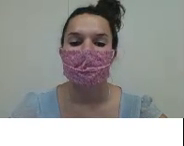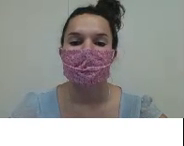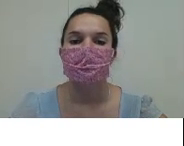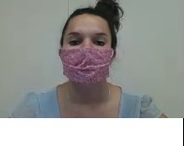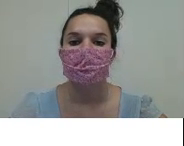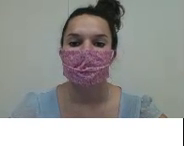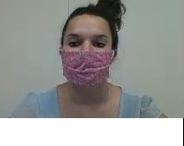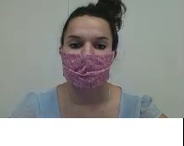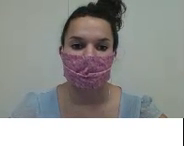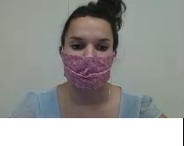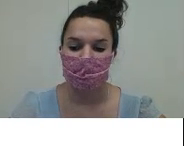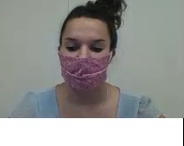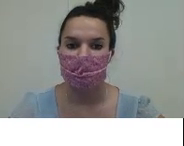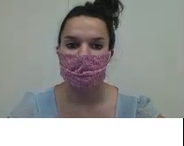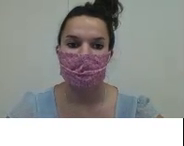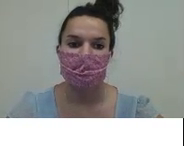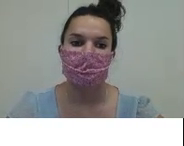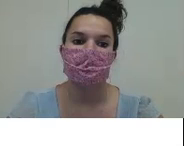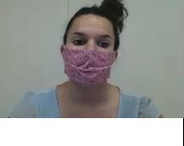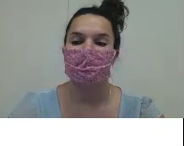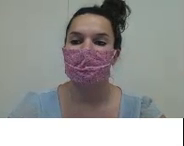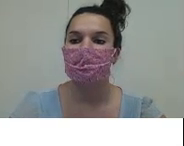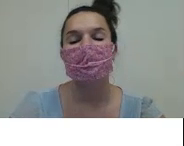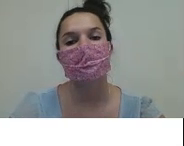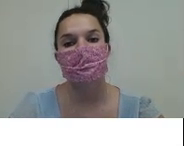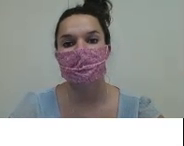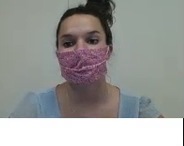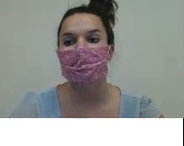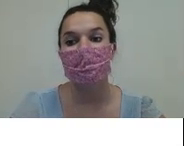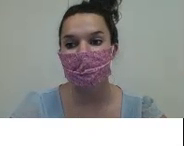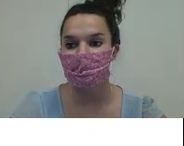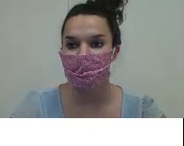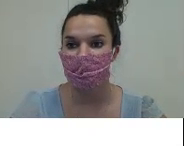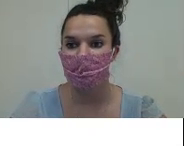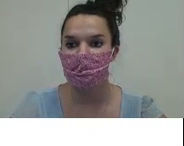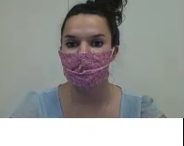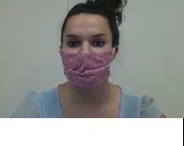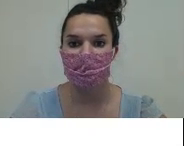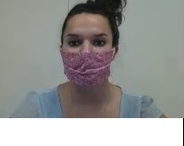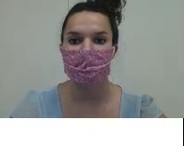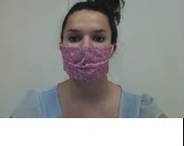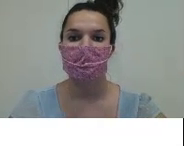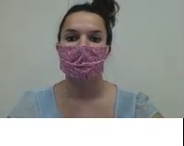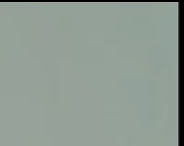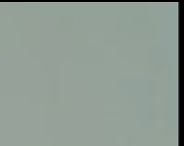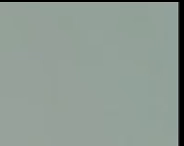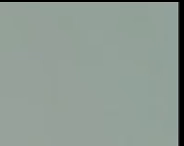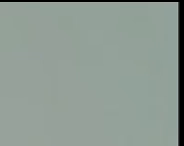You're going to use your five frame and you're going to start with zero. And you're going to get to tell your own story. So So